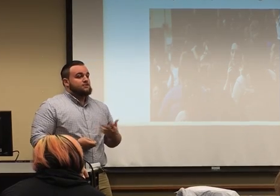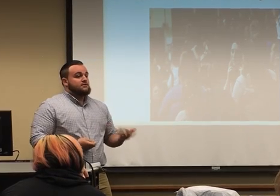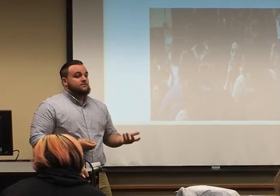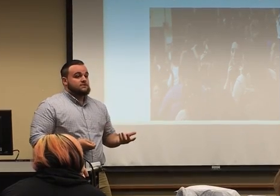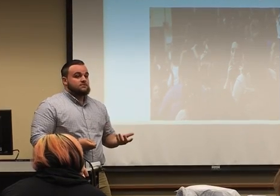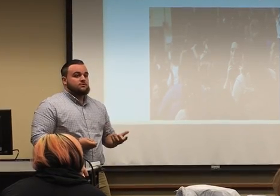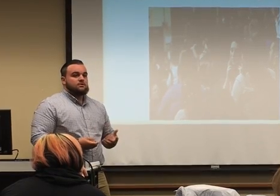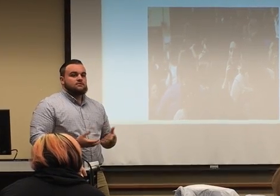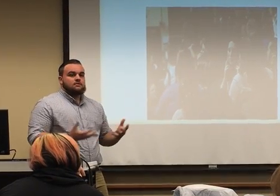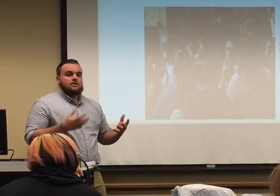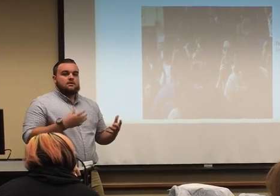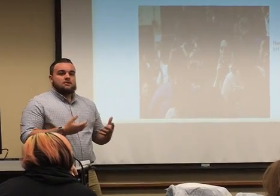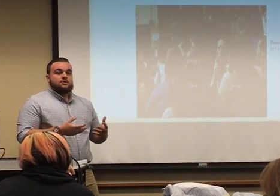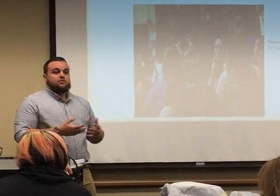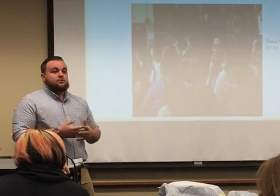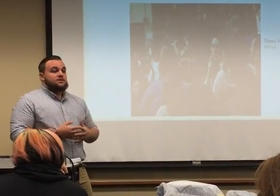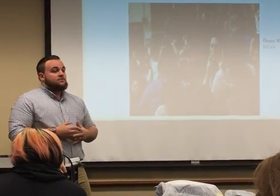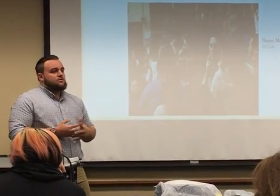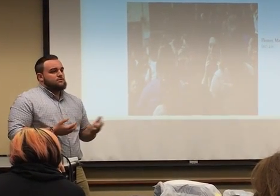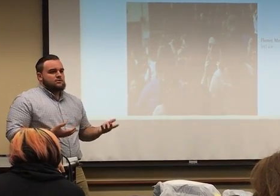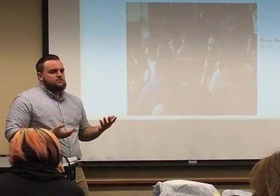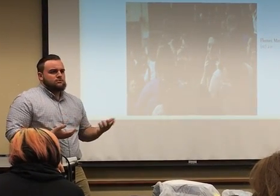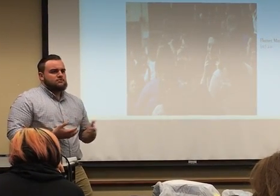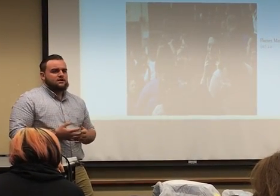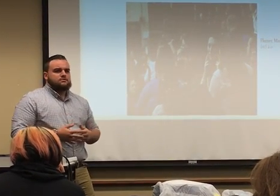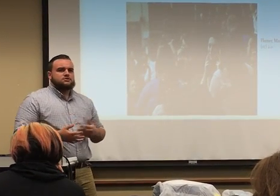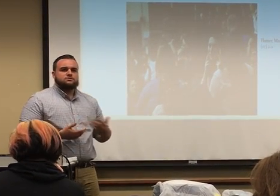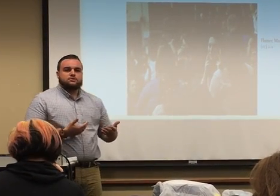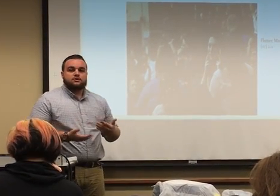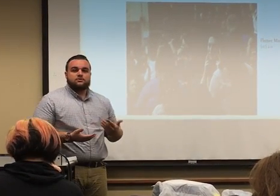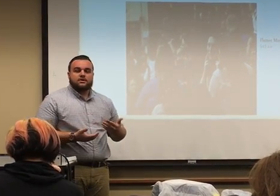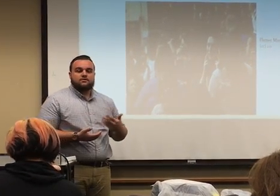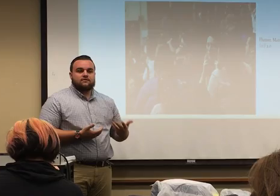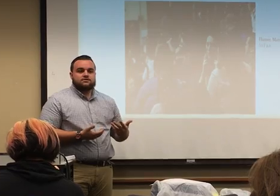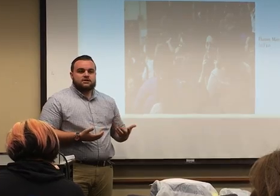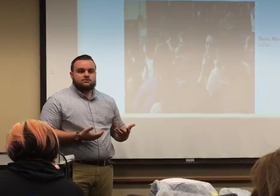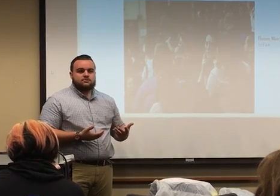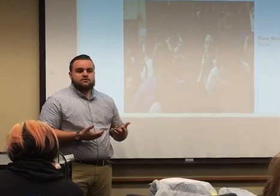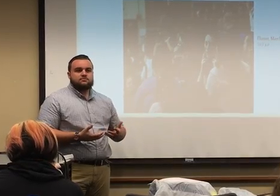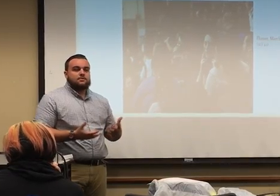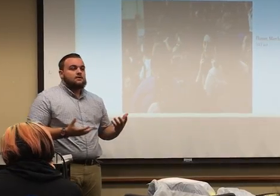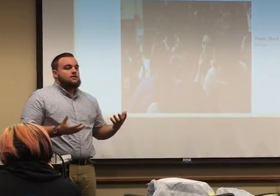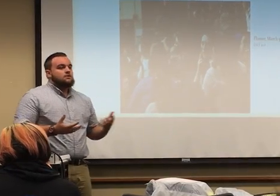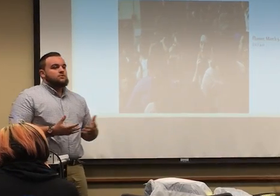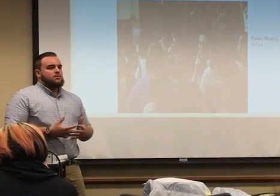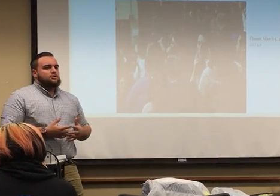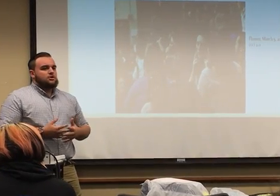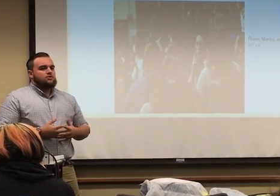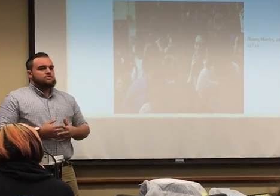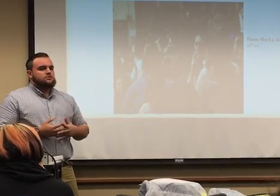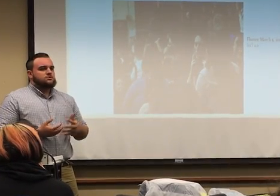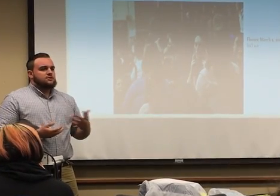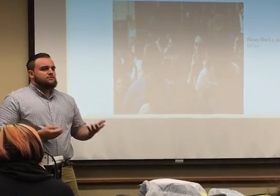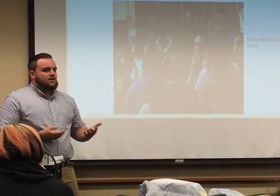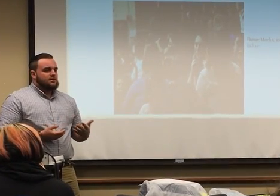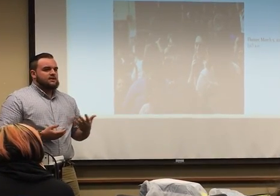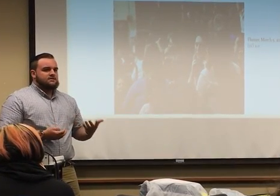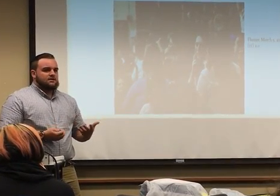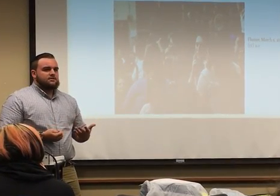hometown of Kissimmee where people who are deaf or if you even knew sign language and you just want to go and have a conversation with them, they were able to go usually like Friday nights kind of